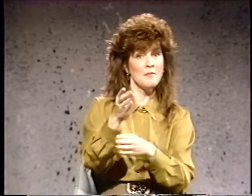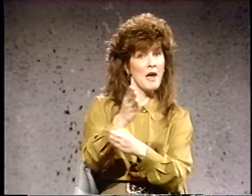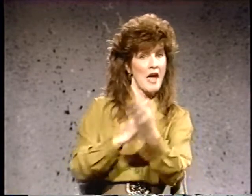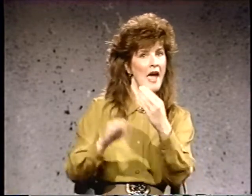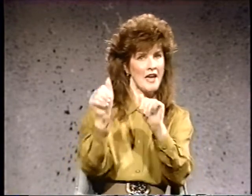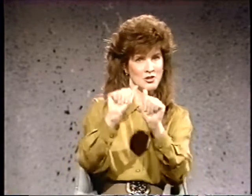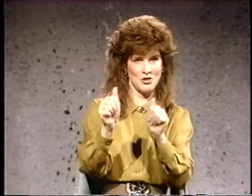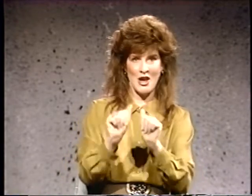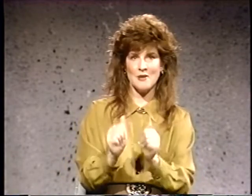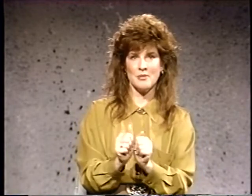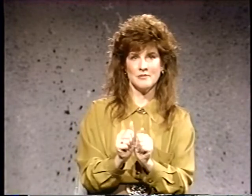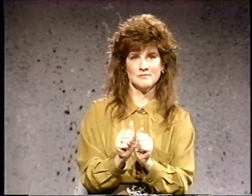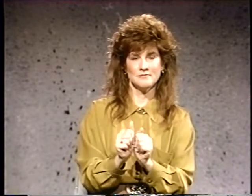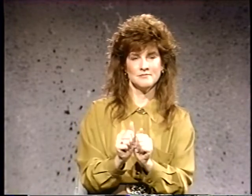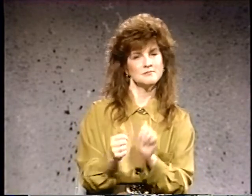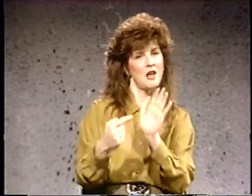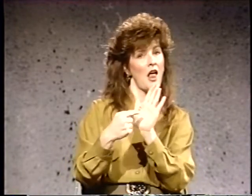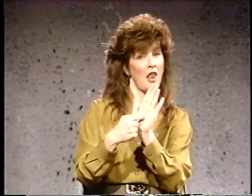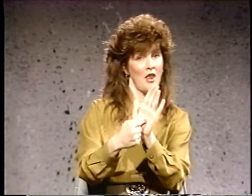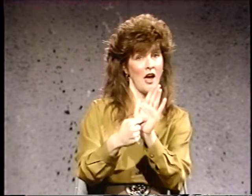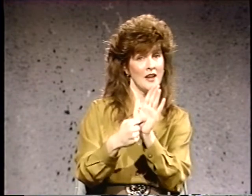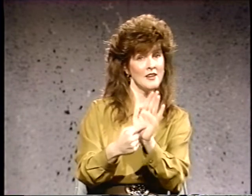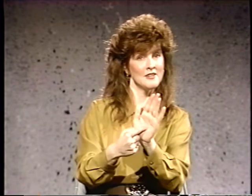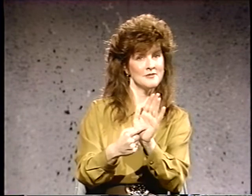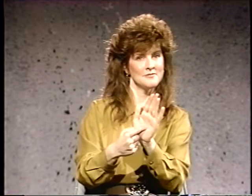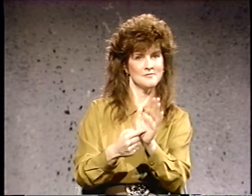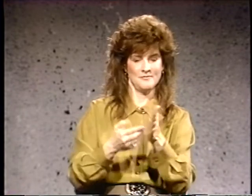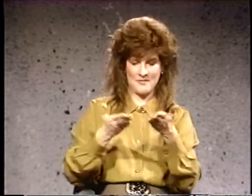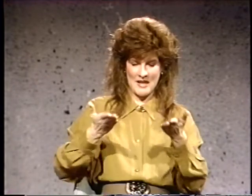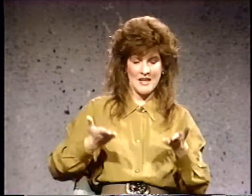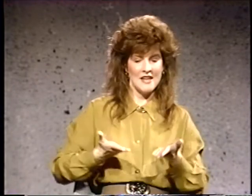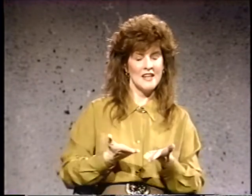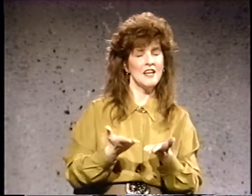hand shape. Like here.